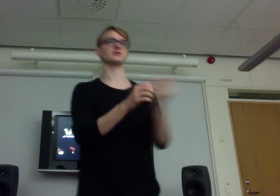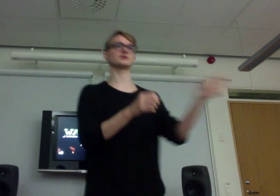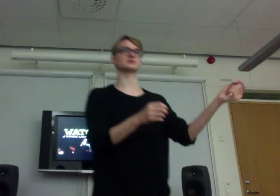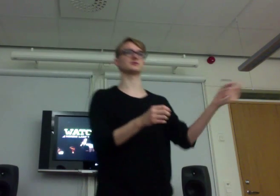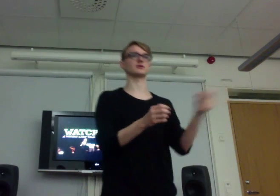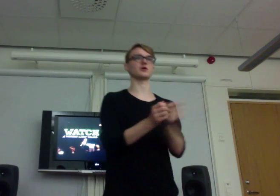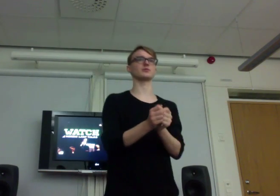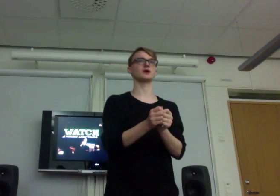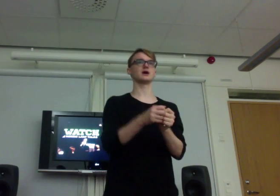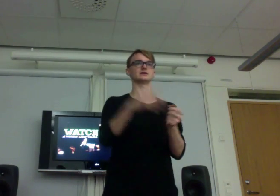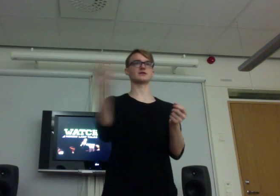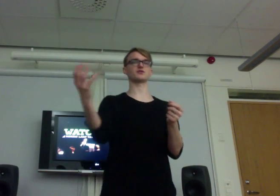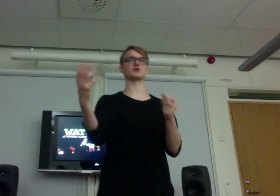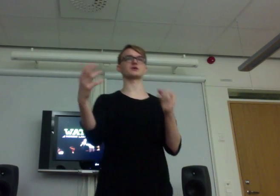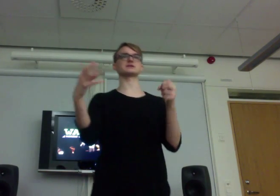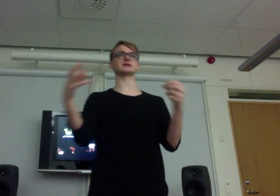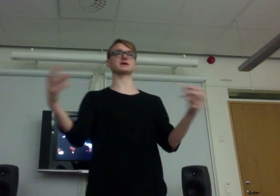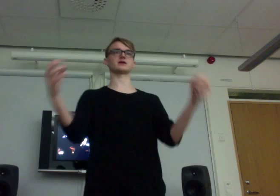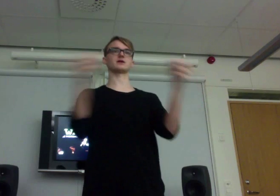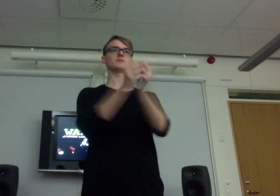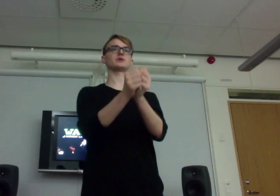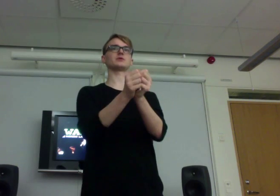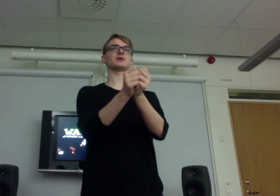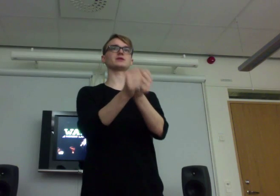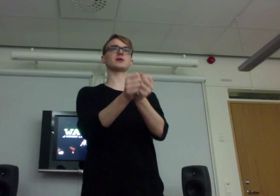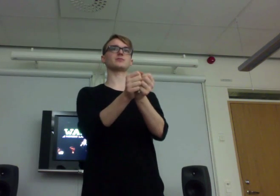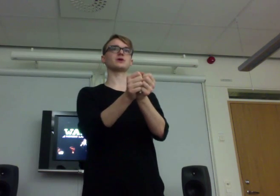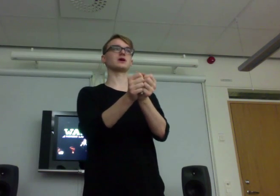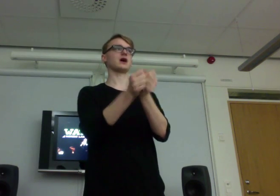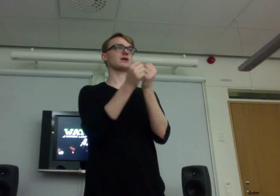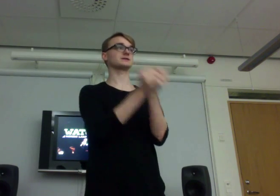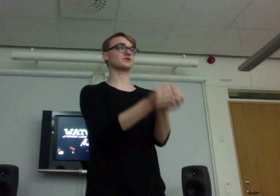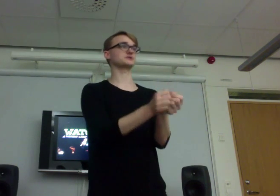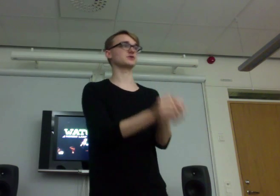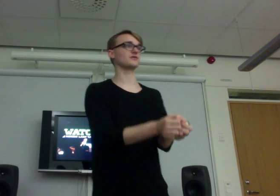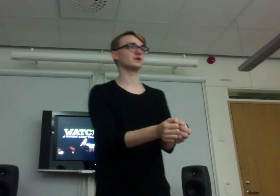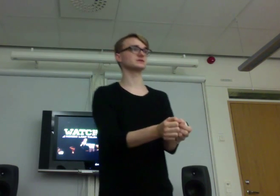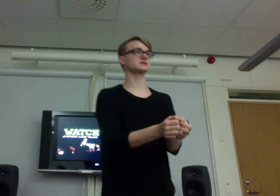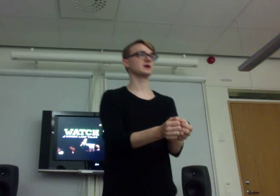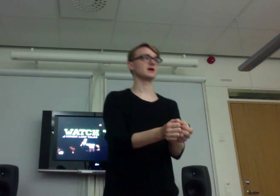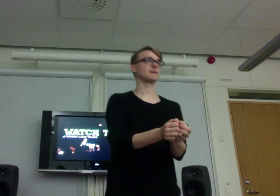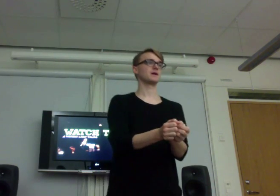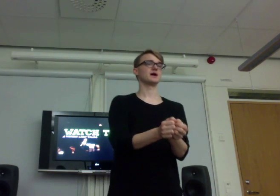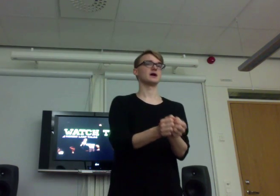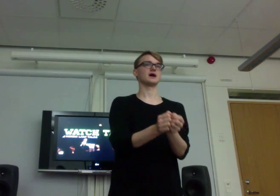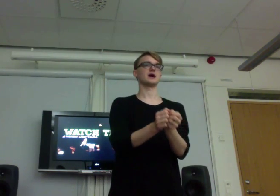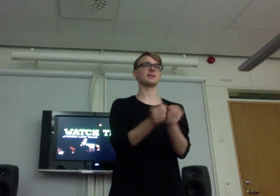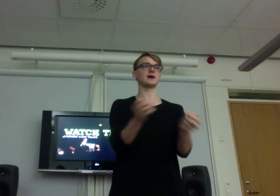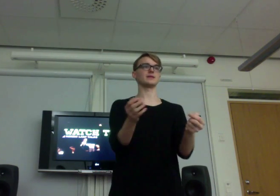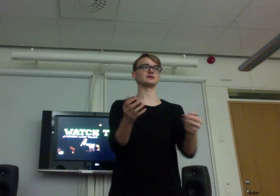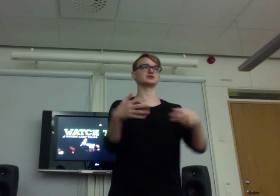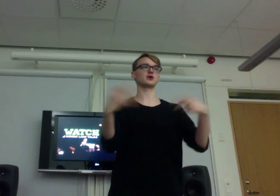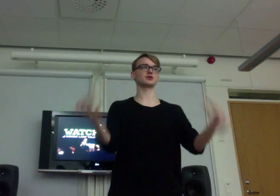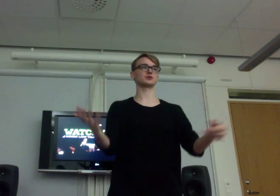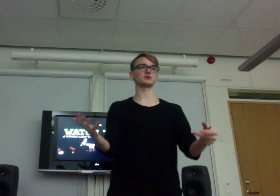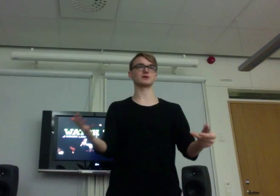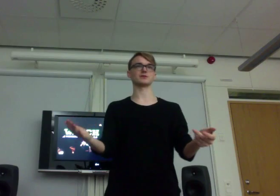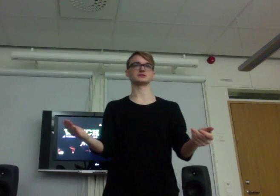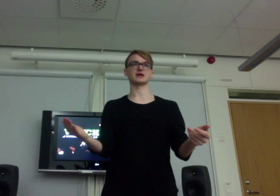you're also doing LARP. And then a few years later people met up, had this first conference. And then it started with people saying,